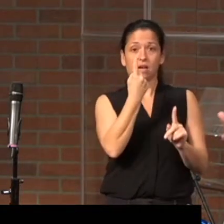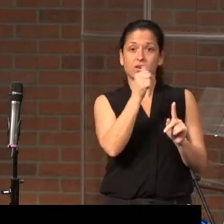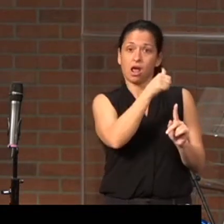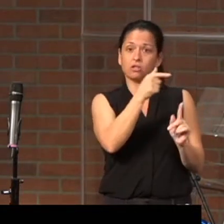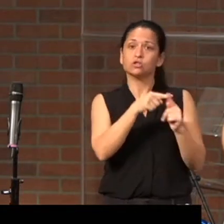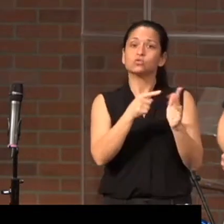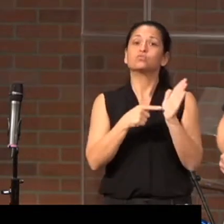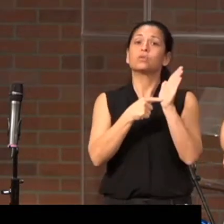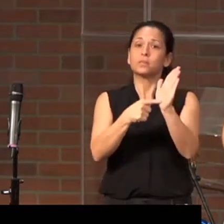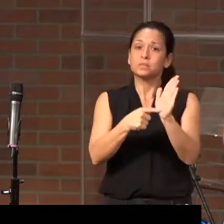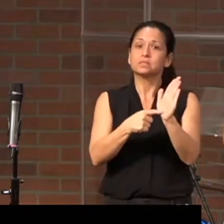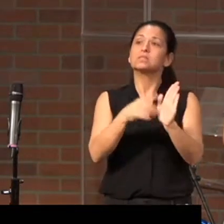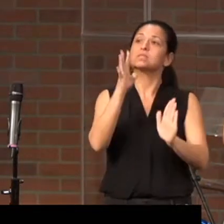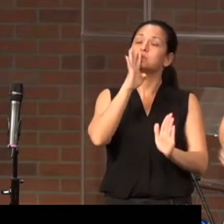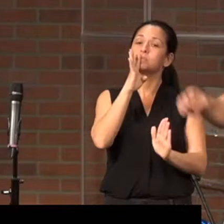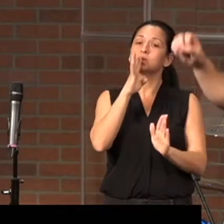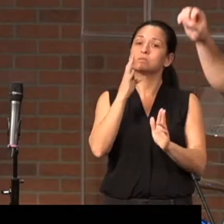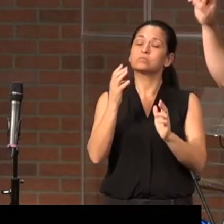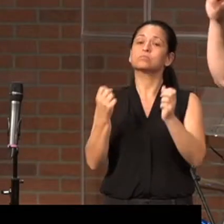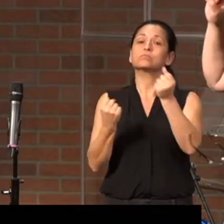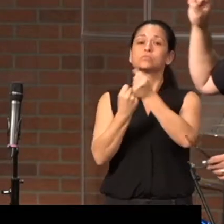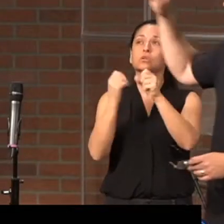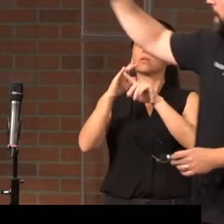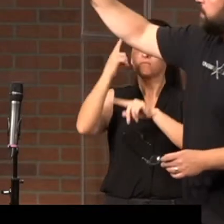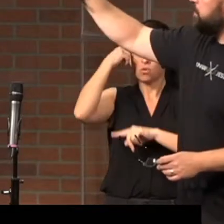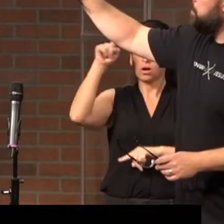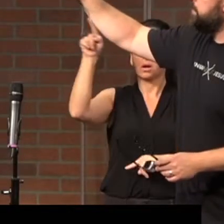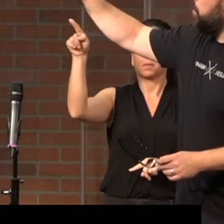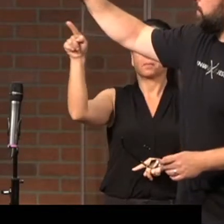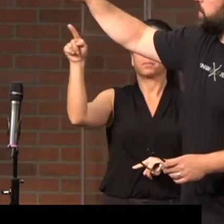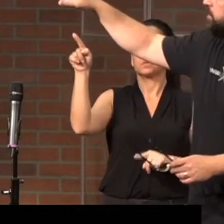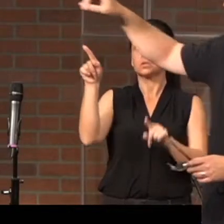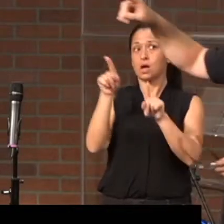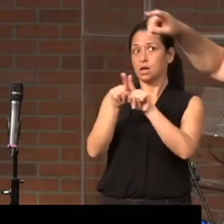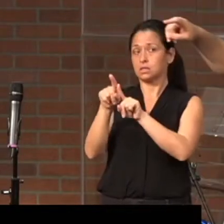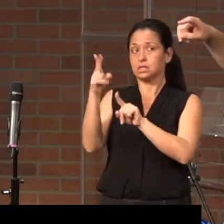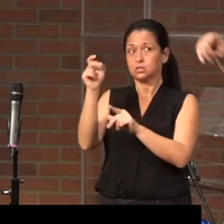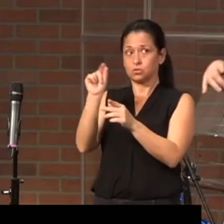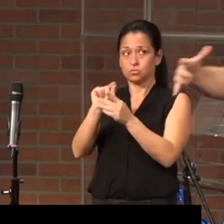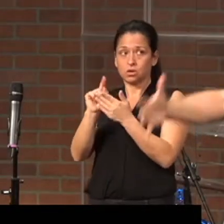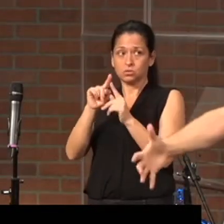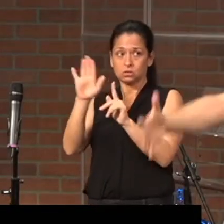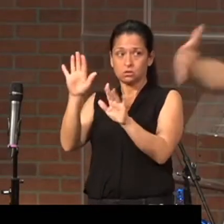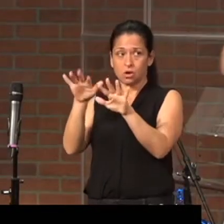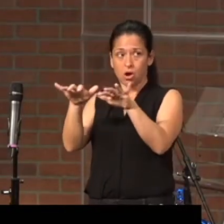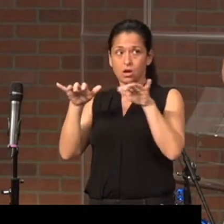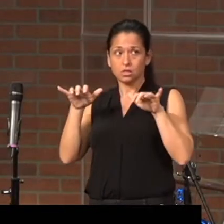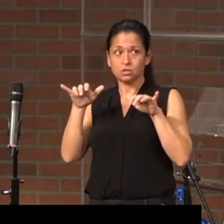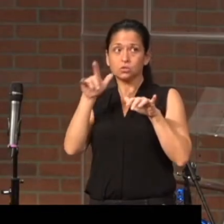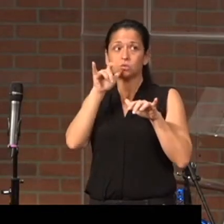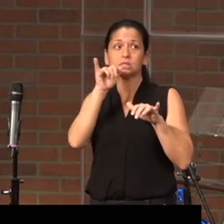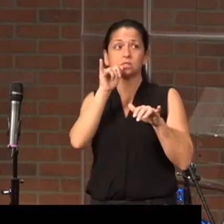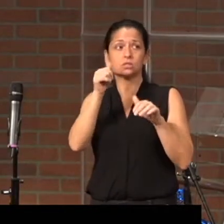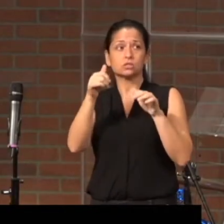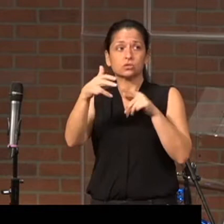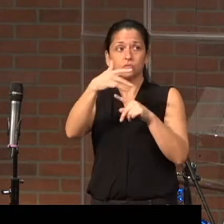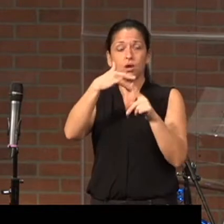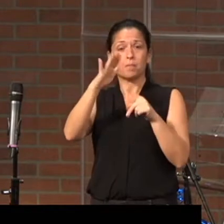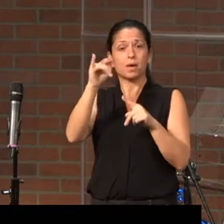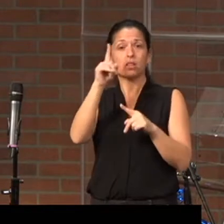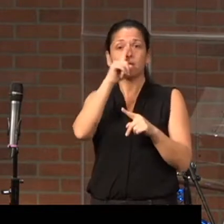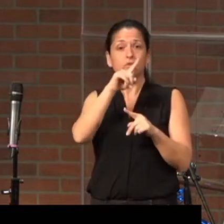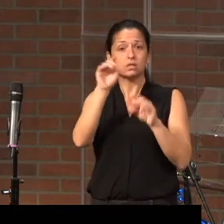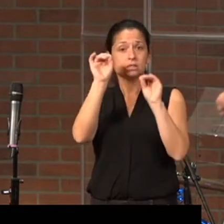speak on his behalf. And so, as he's writing to his audience, who are surrounded by these false teachers,